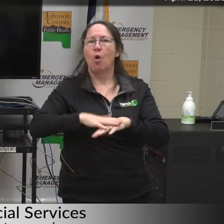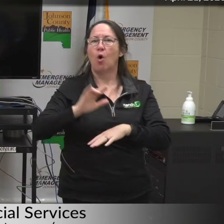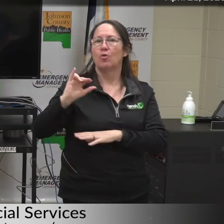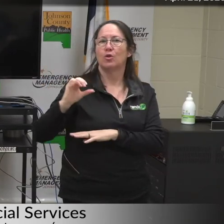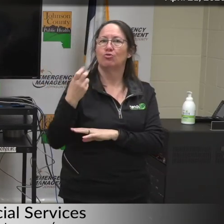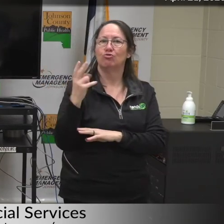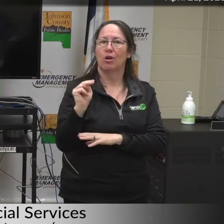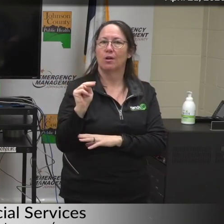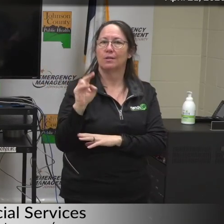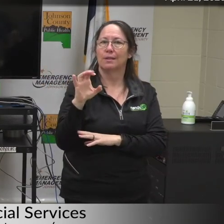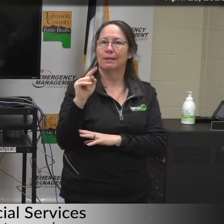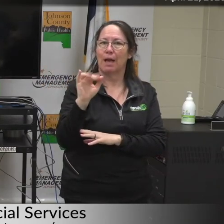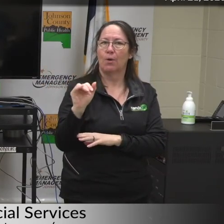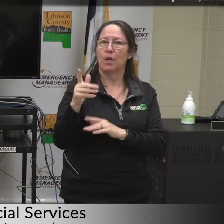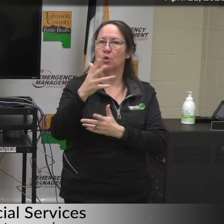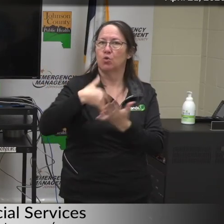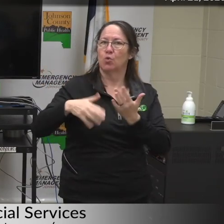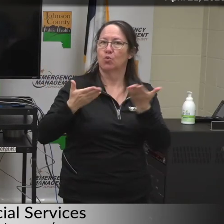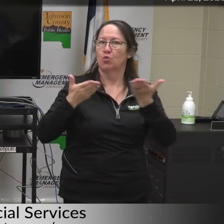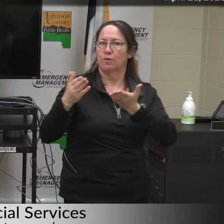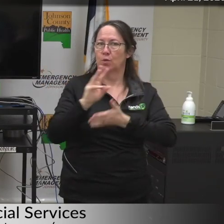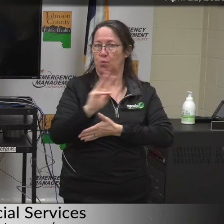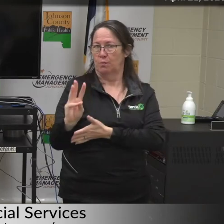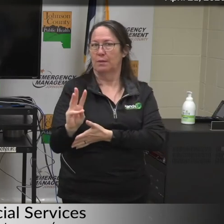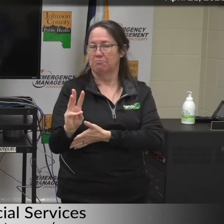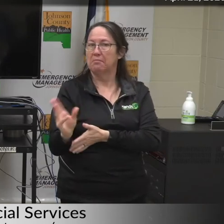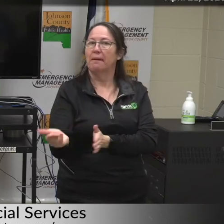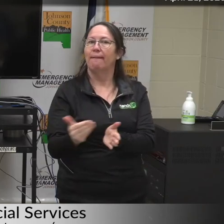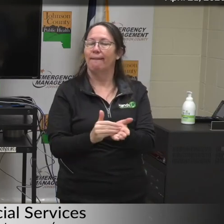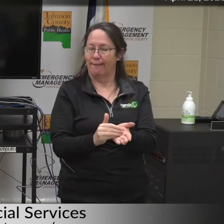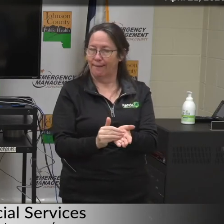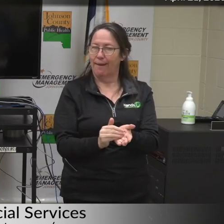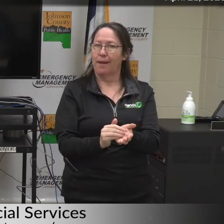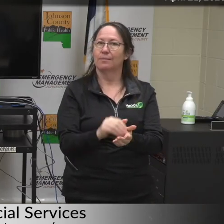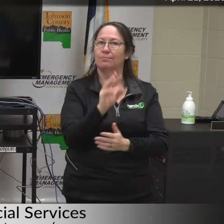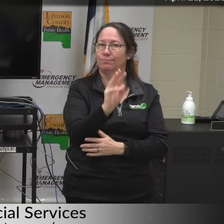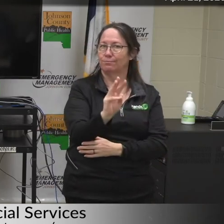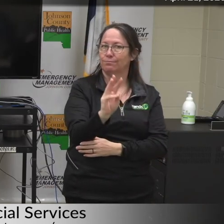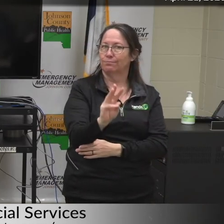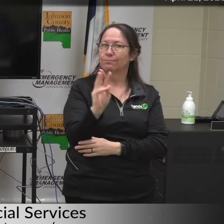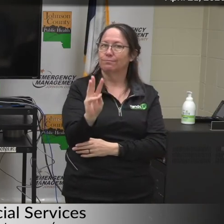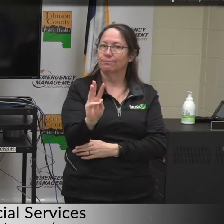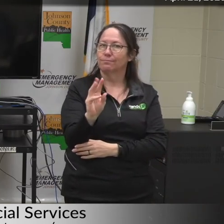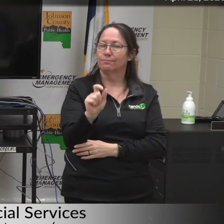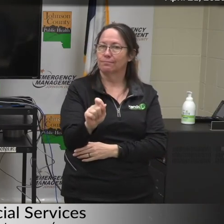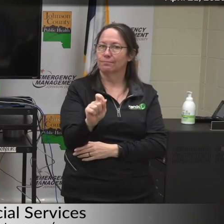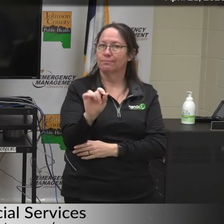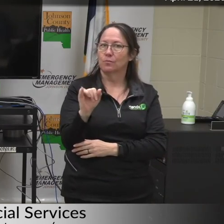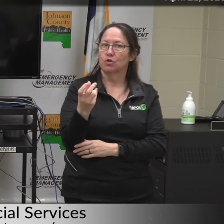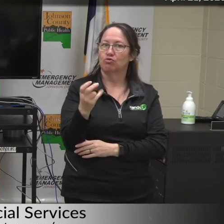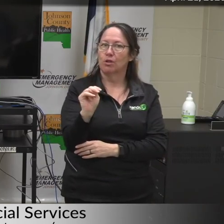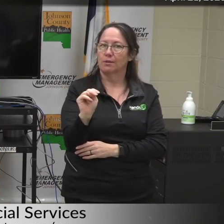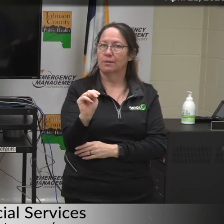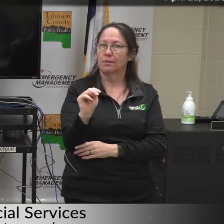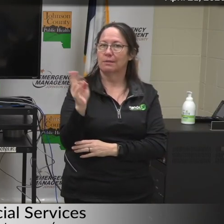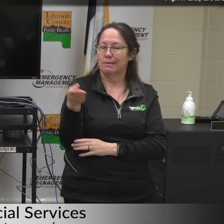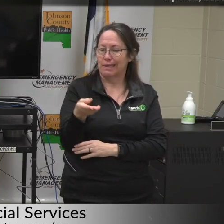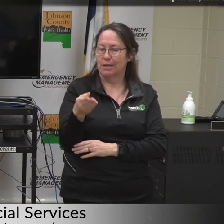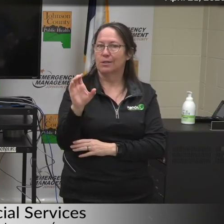Johnson County Social Services webpage. Again, that website is www.johnson